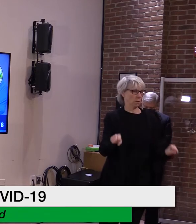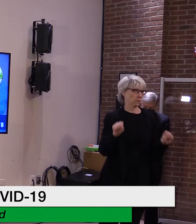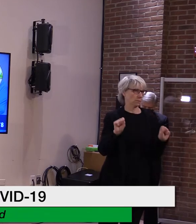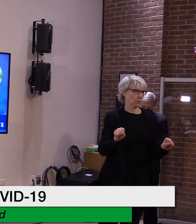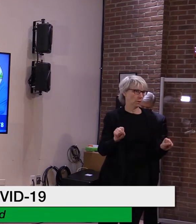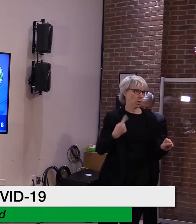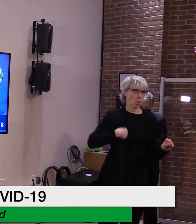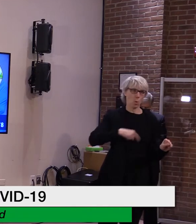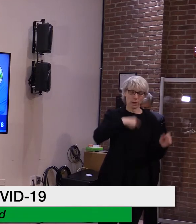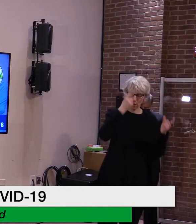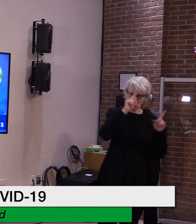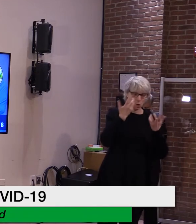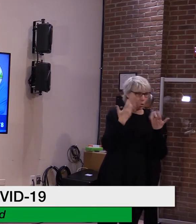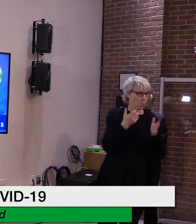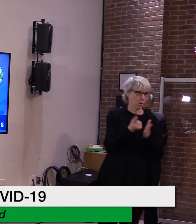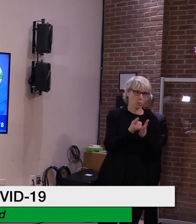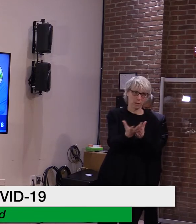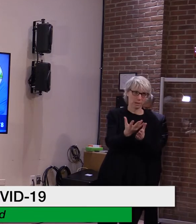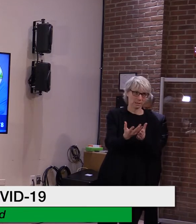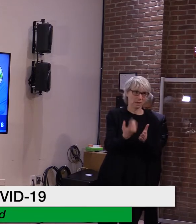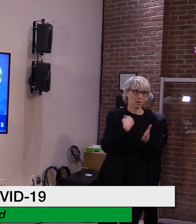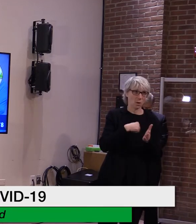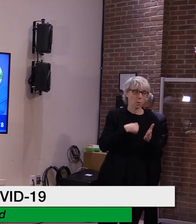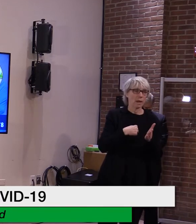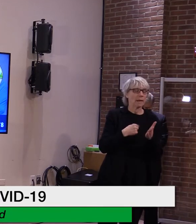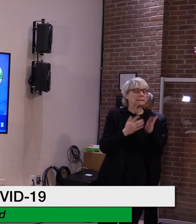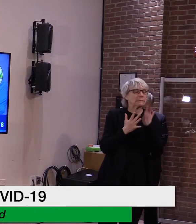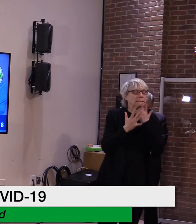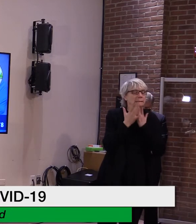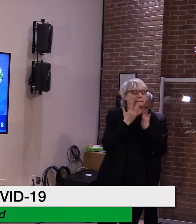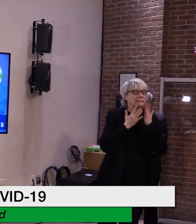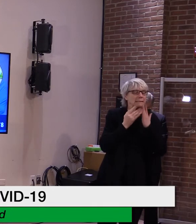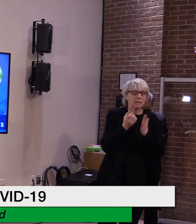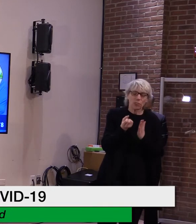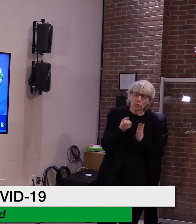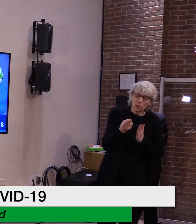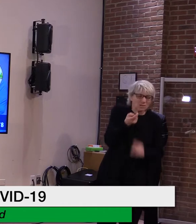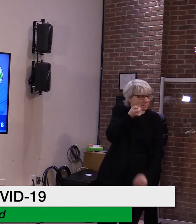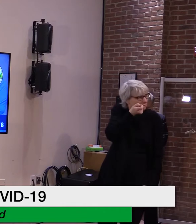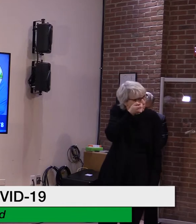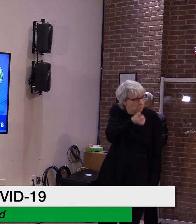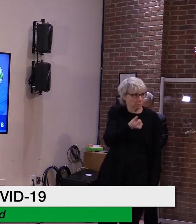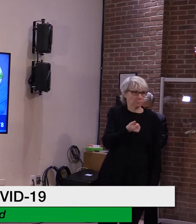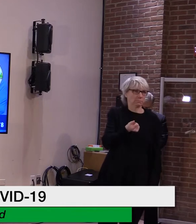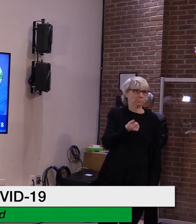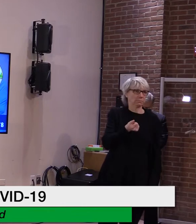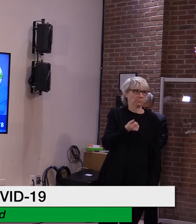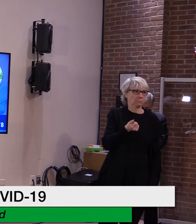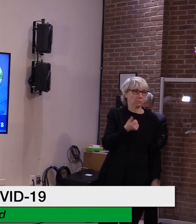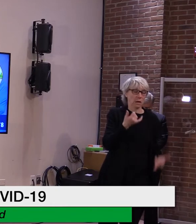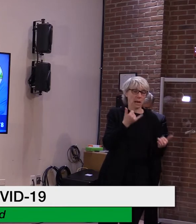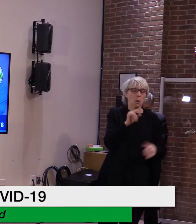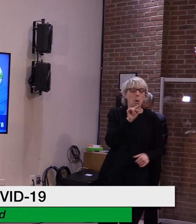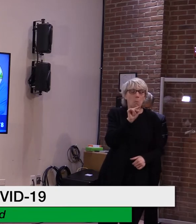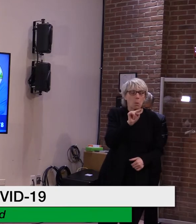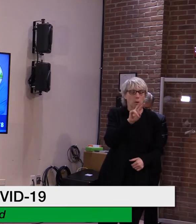are in place to minimize wastage, and keeping our rates as low or lower than they already are.